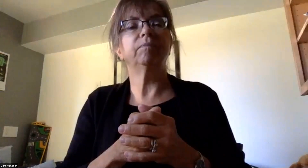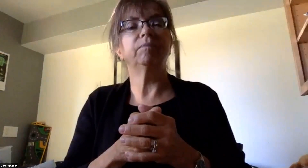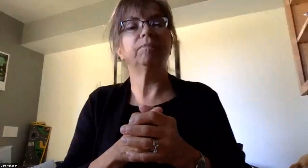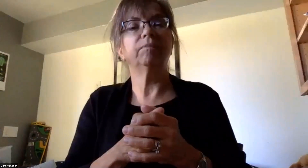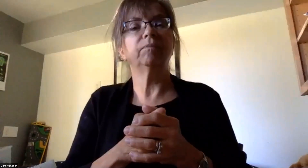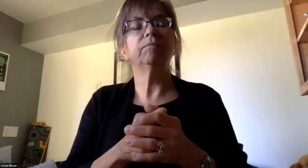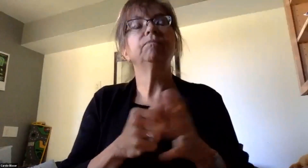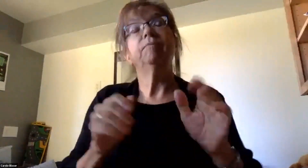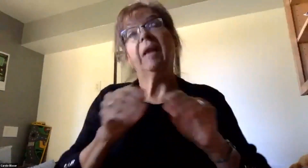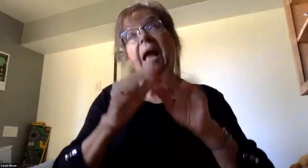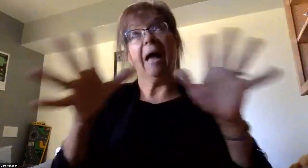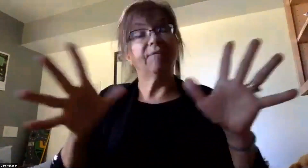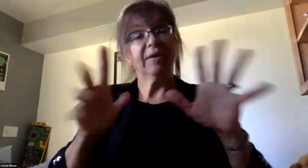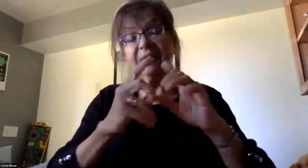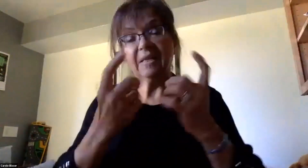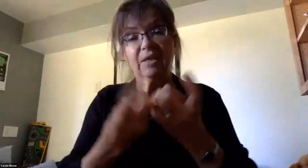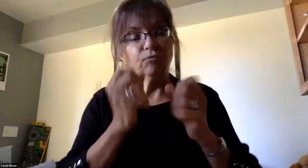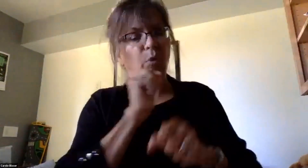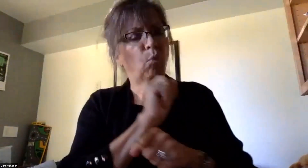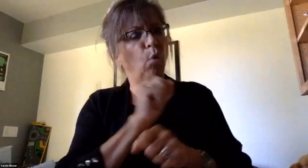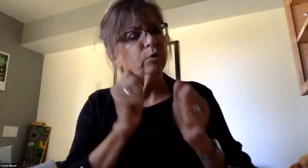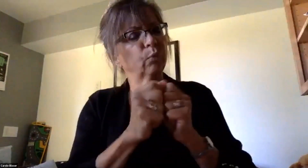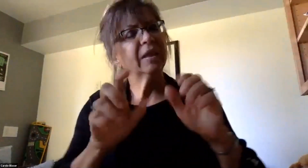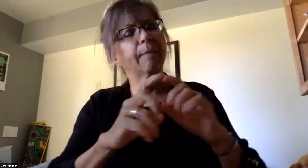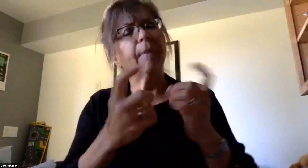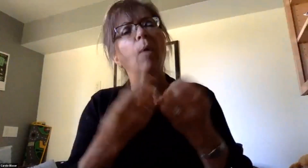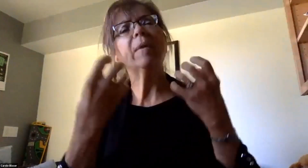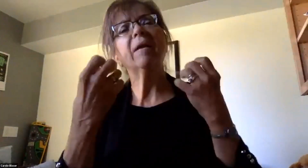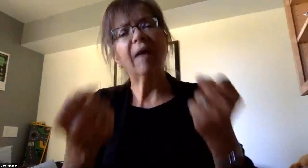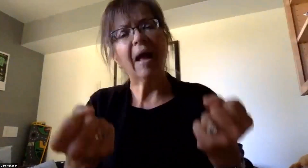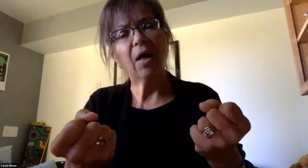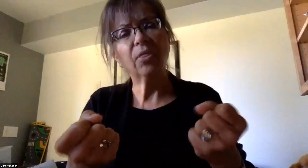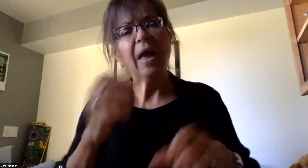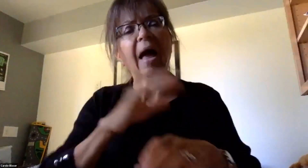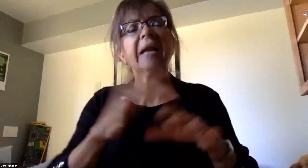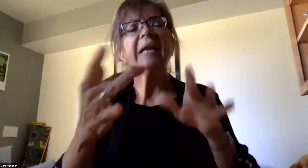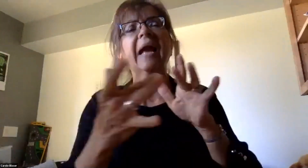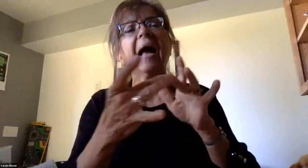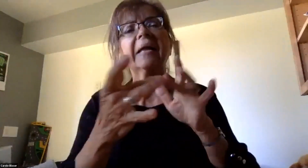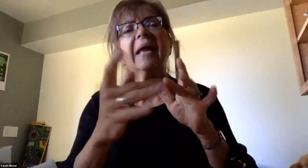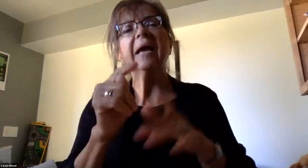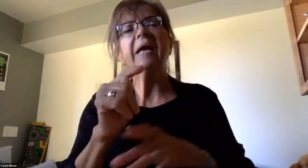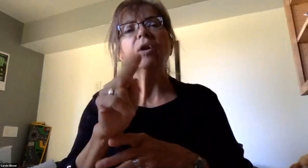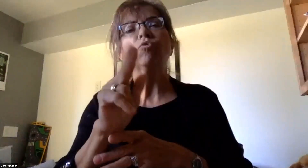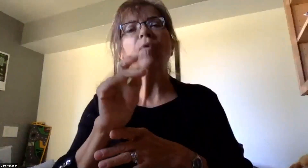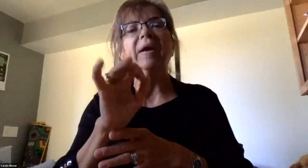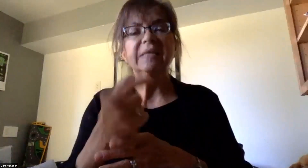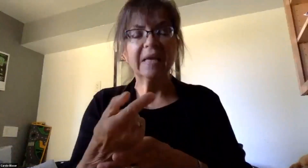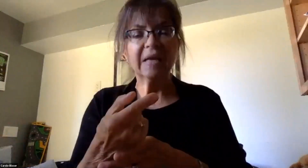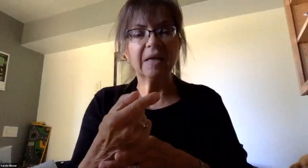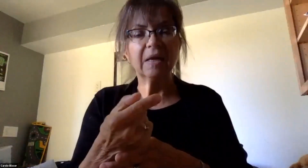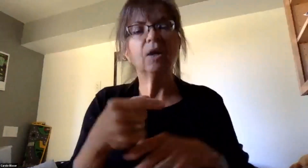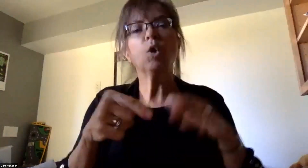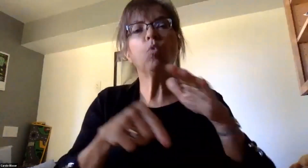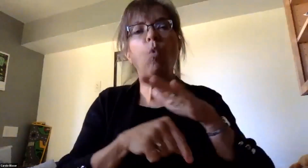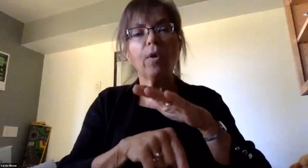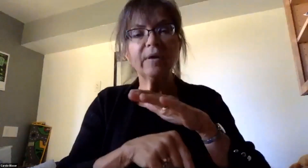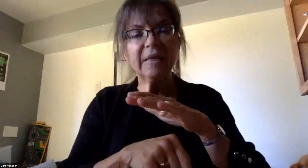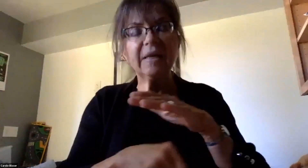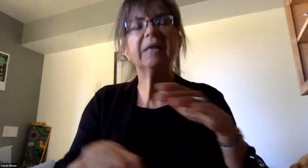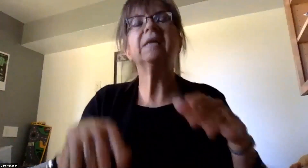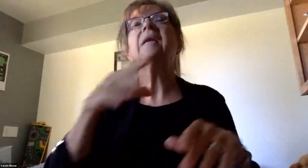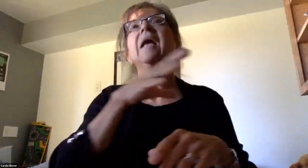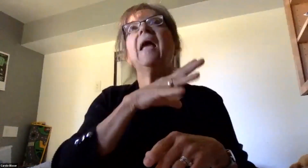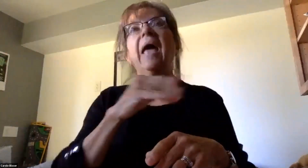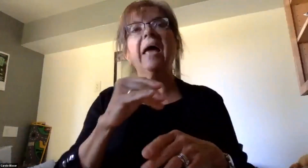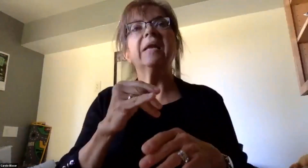Obviously, the district will collaborate with the Department of Health on contact tracing, quarantine, and isolation efforts, but it is